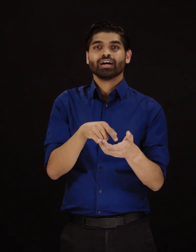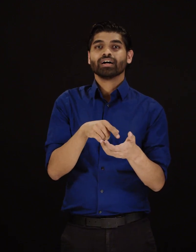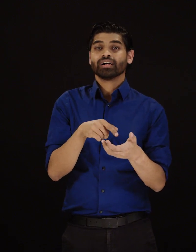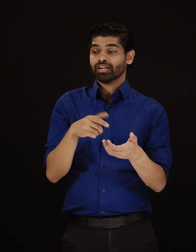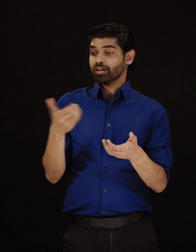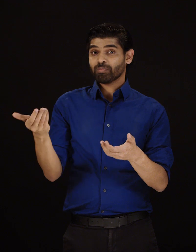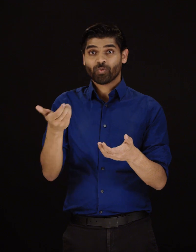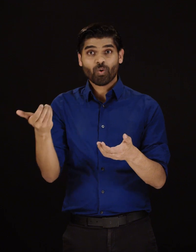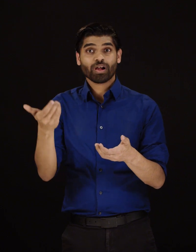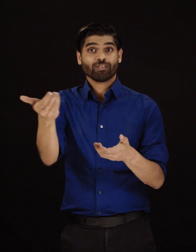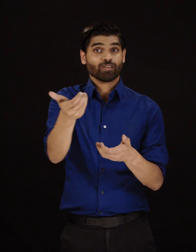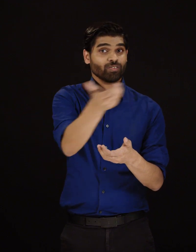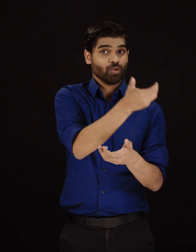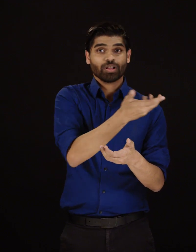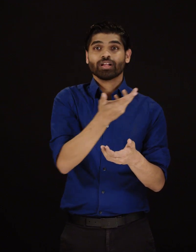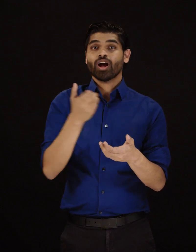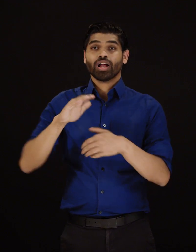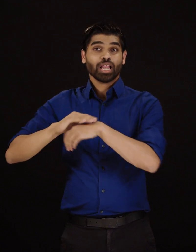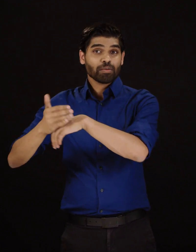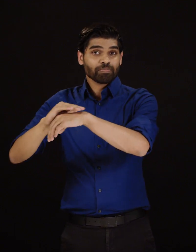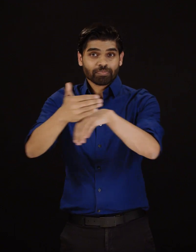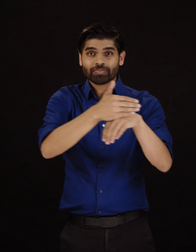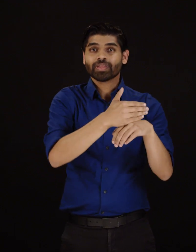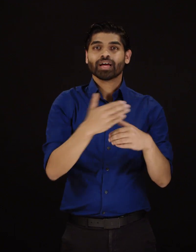via their smartphone's connection to the cellular network.